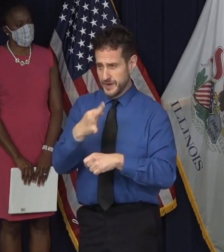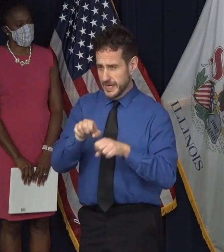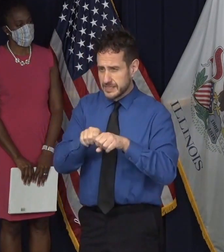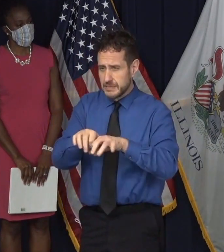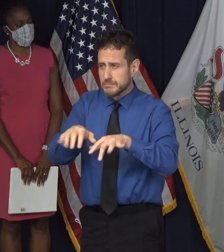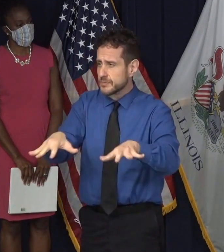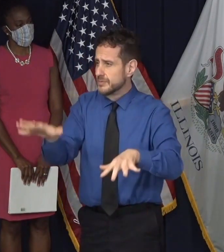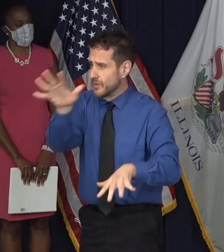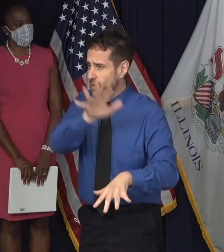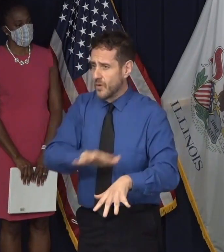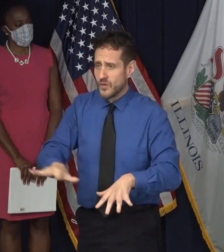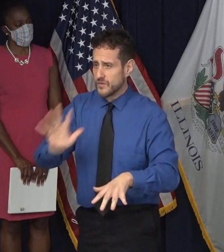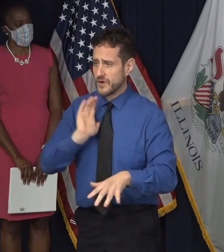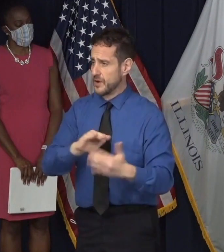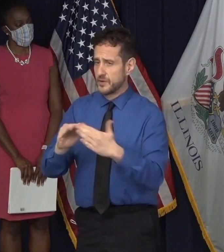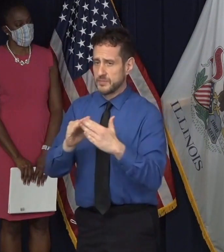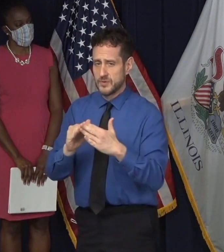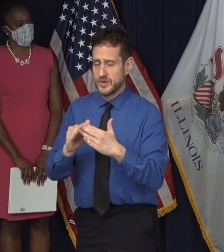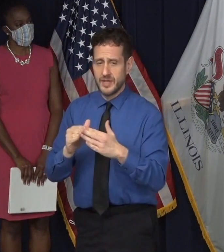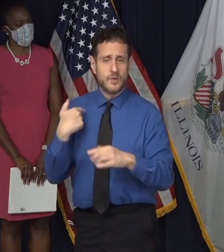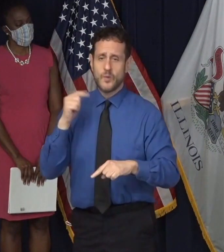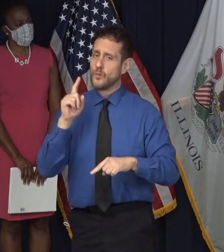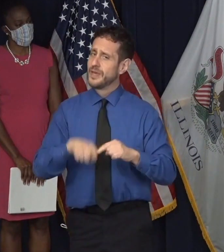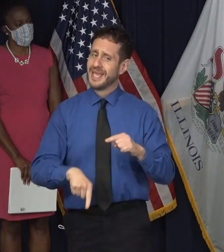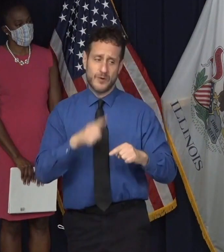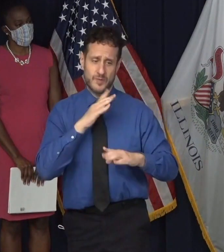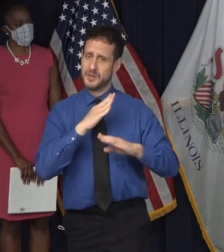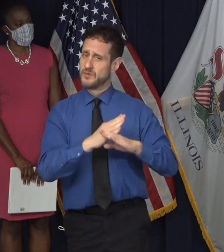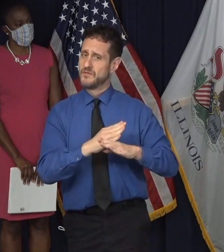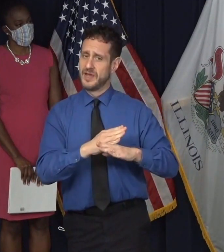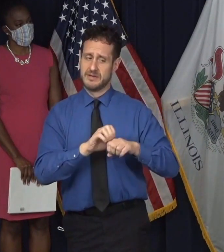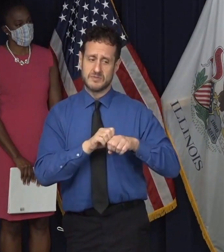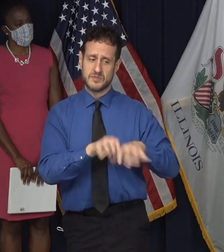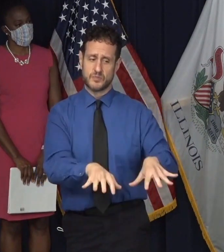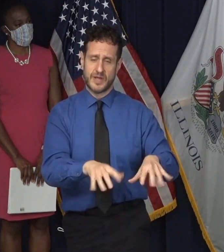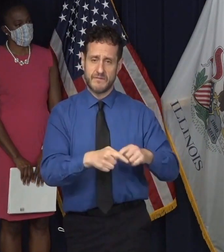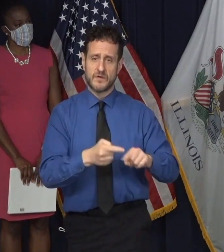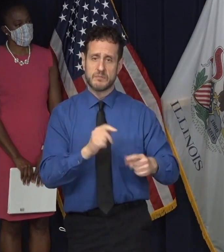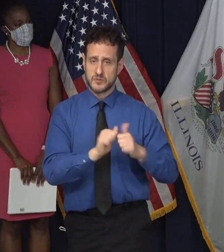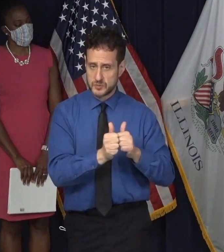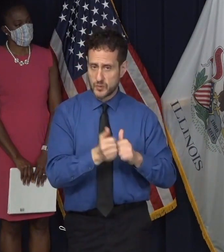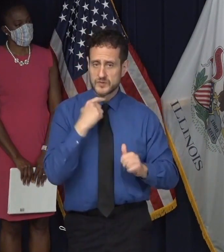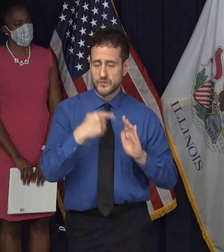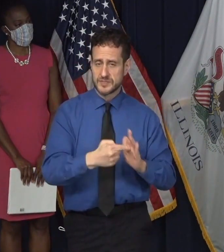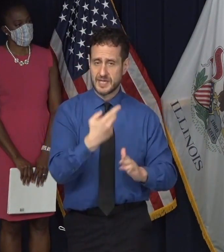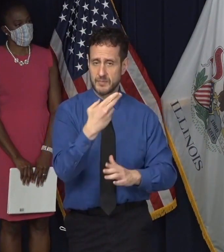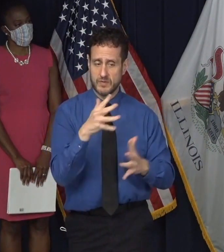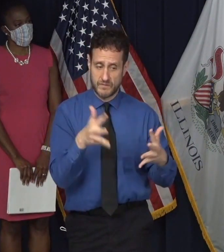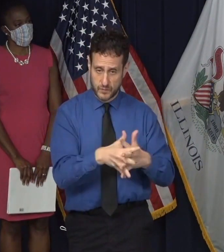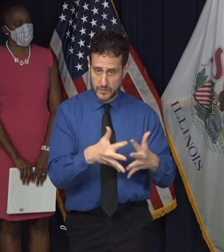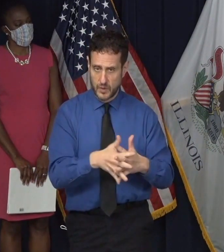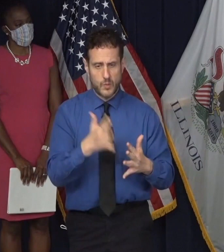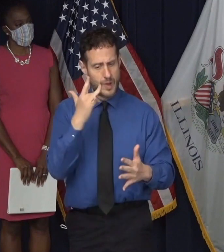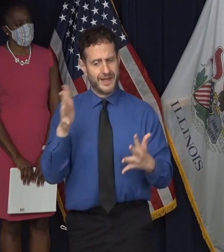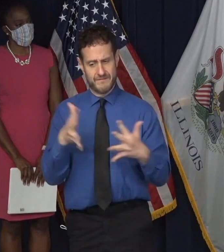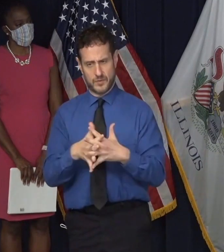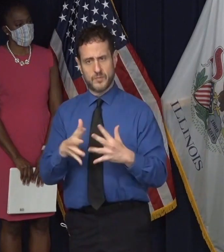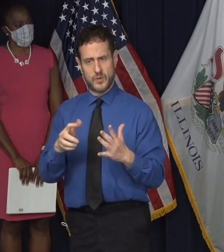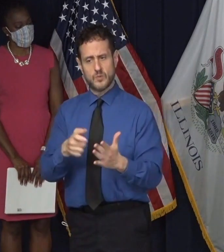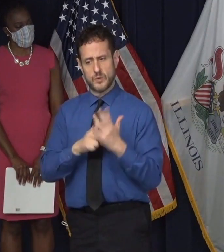there's no practical way to prevent outbreaks from happening in sports such as football with all the contact that's inherent in the sport.